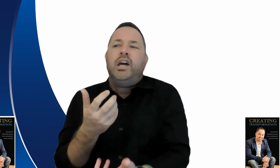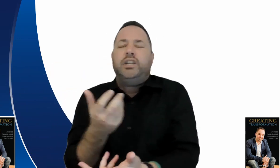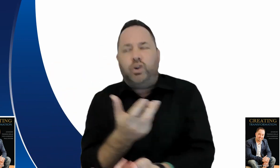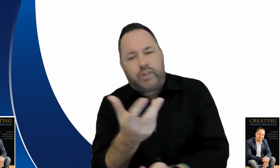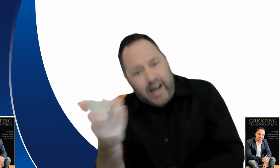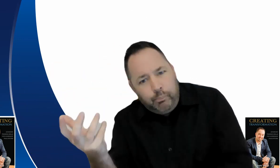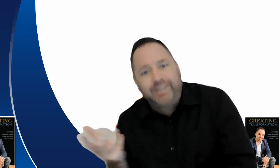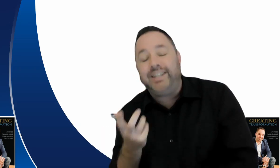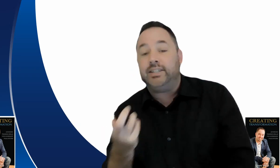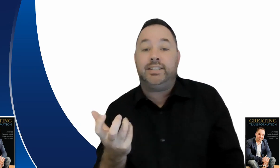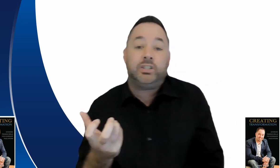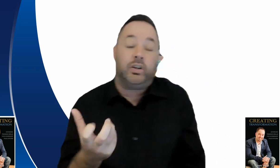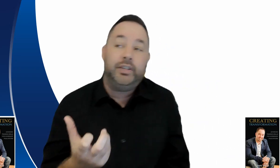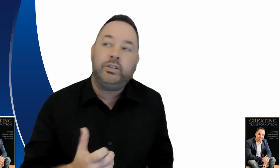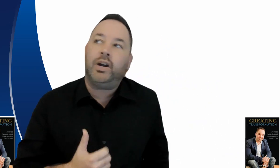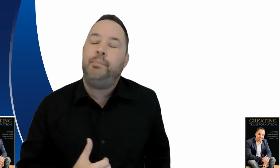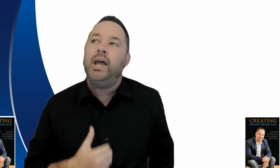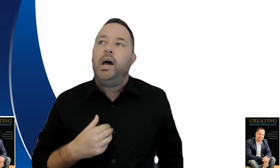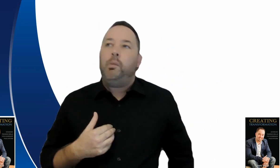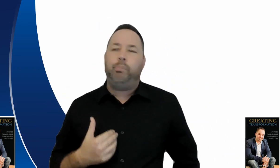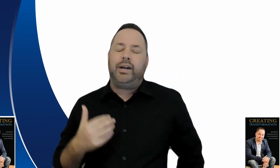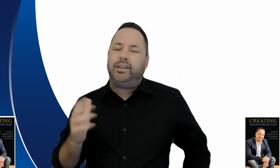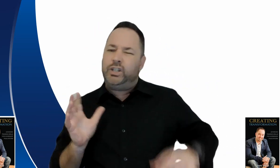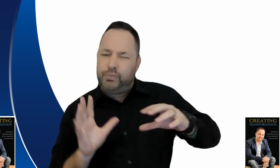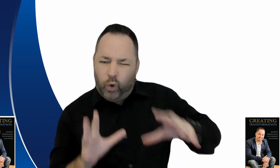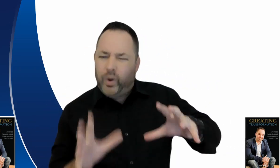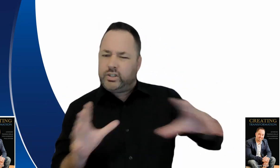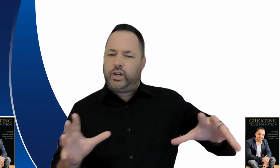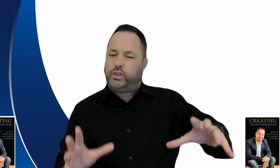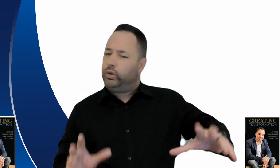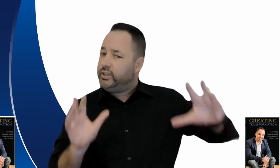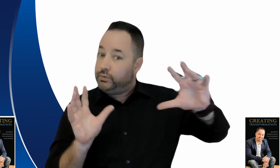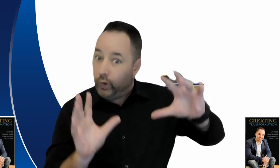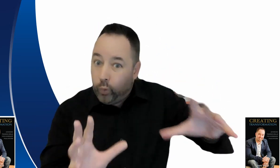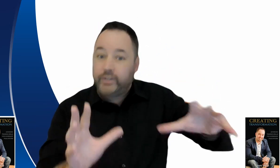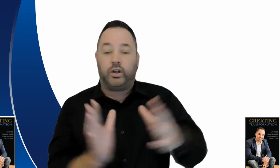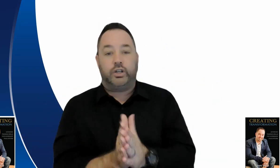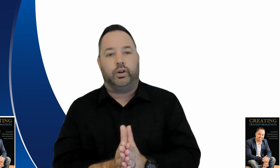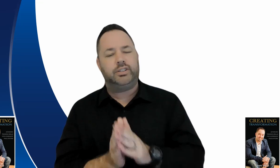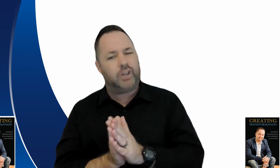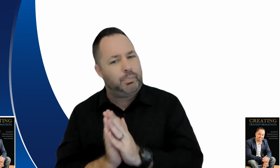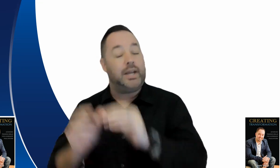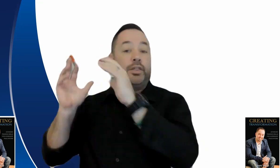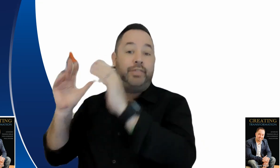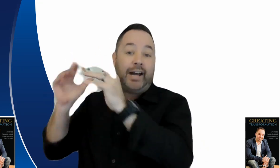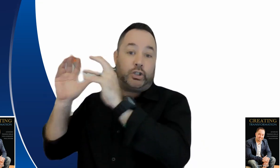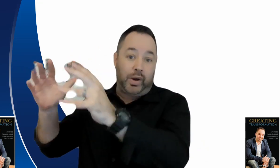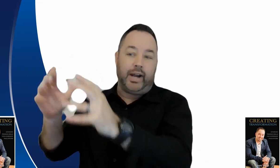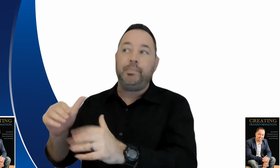your company insists on this right but you've always got a choice you've always got a choice don't be that trainer